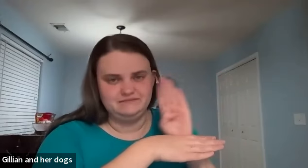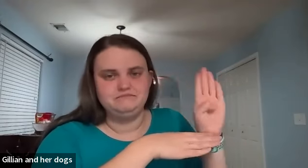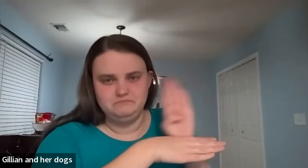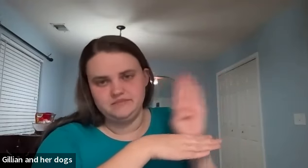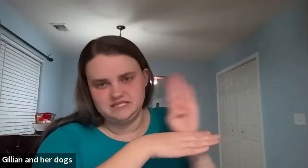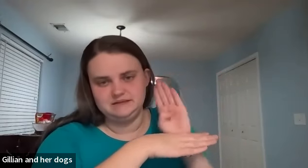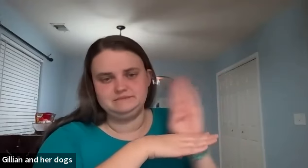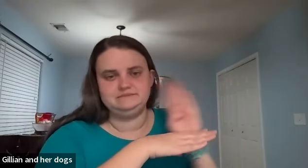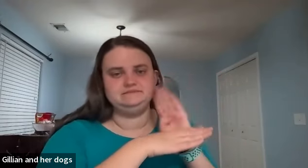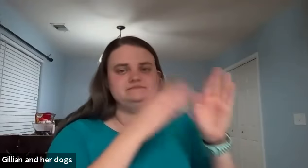busy